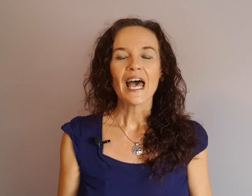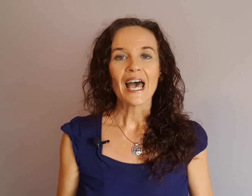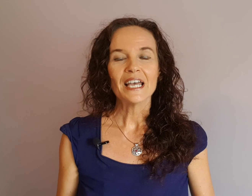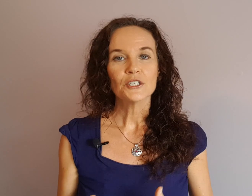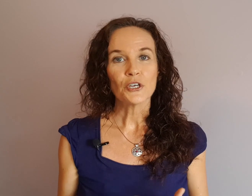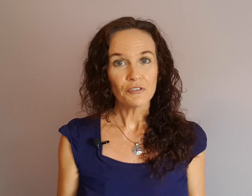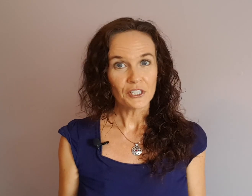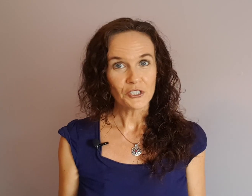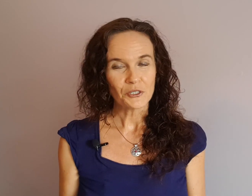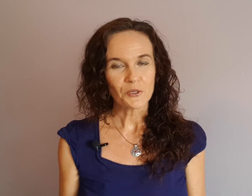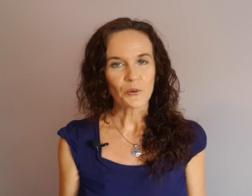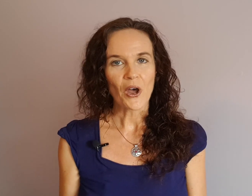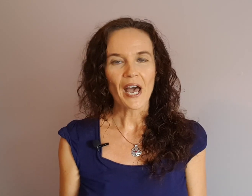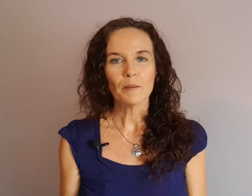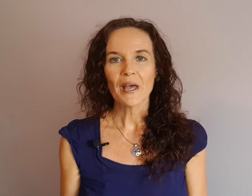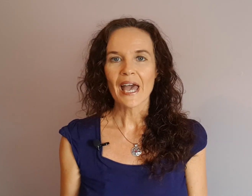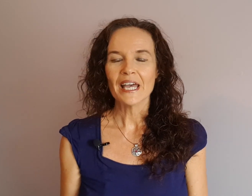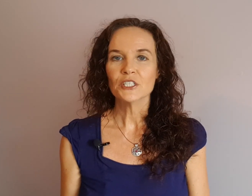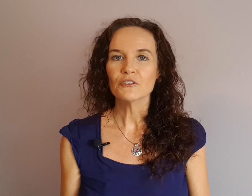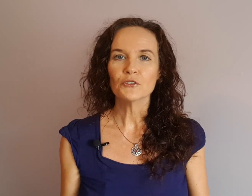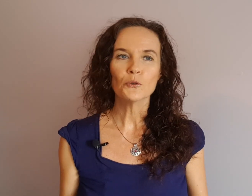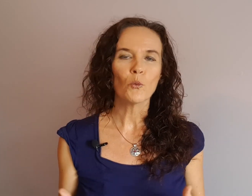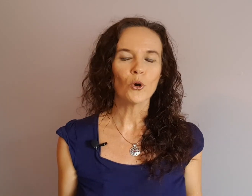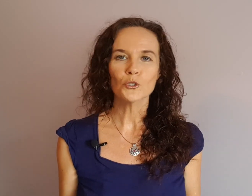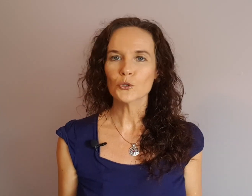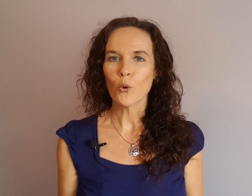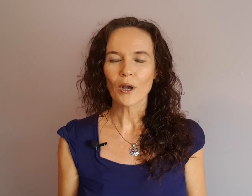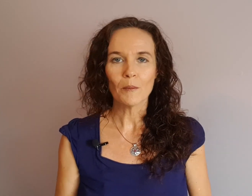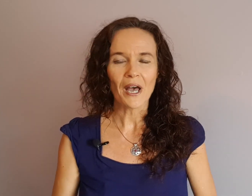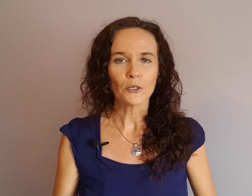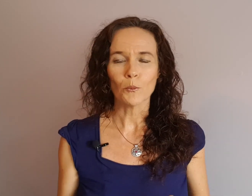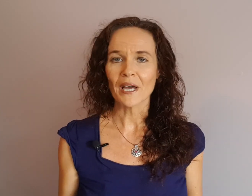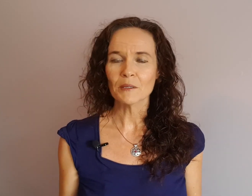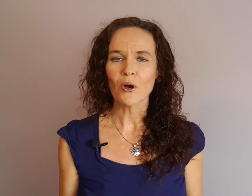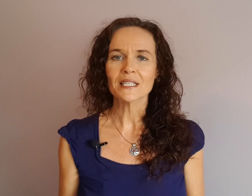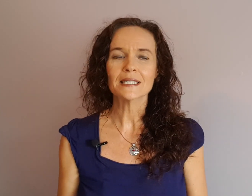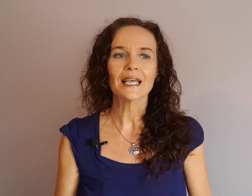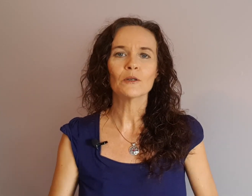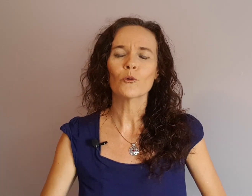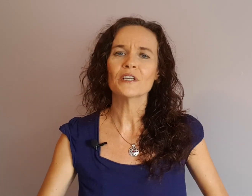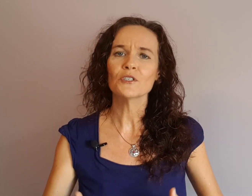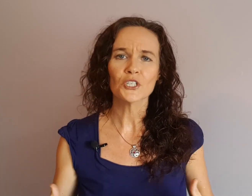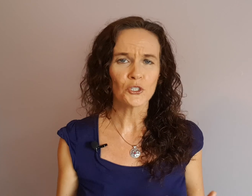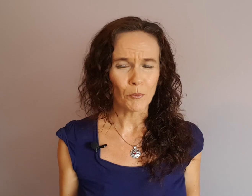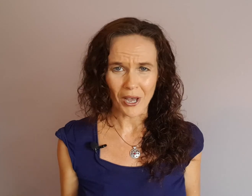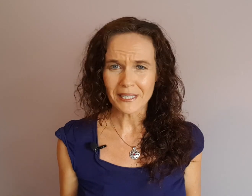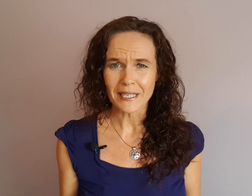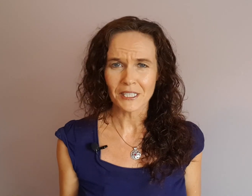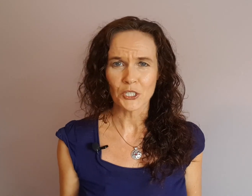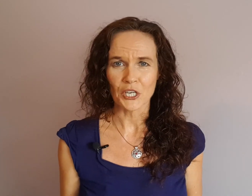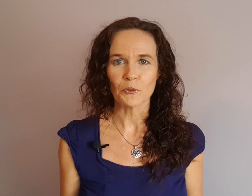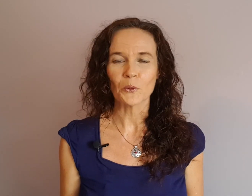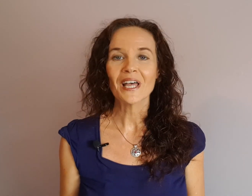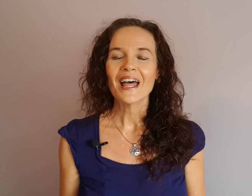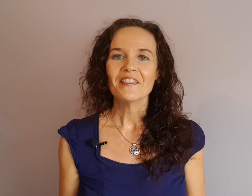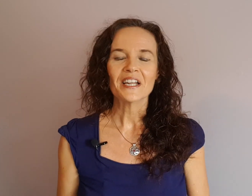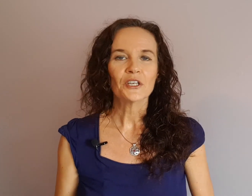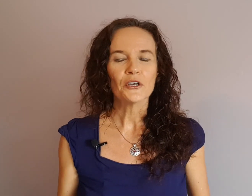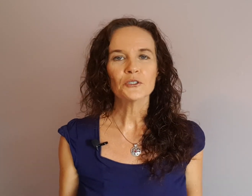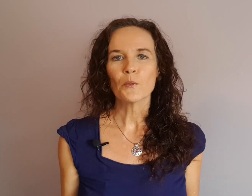And don't forget to subscribe. And if you want to talk about your money mindset, or even just your mindset in general, then go to